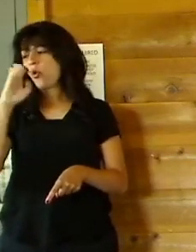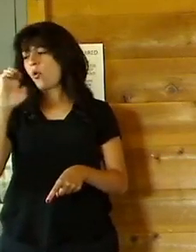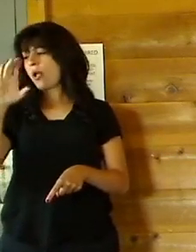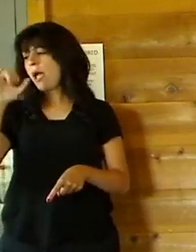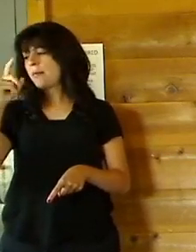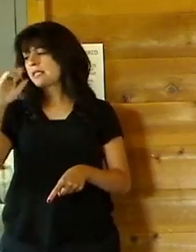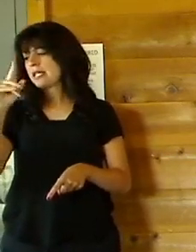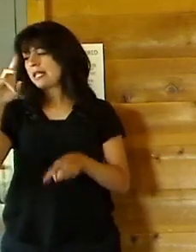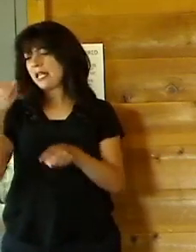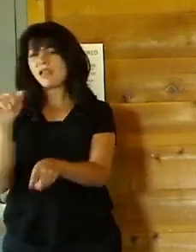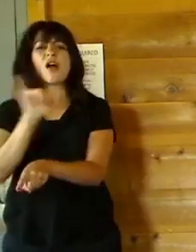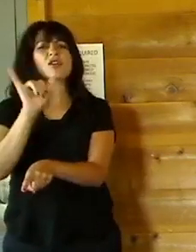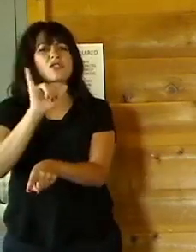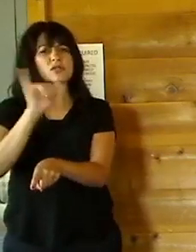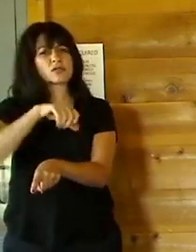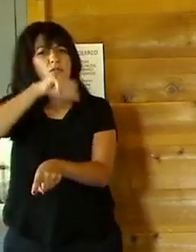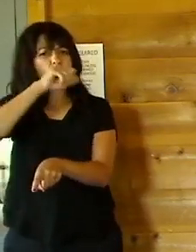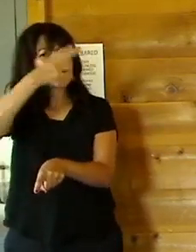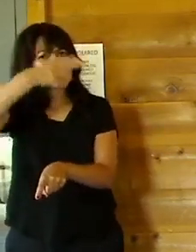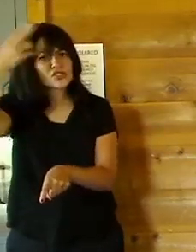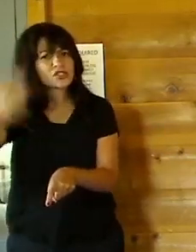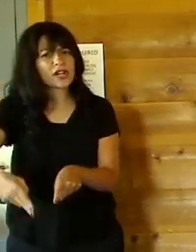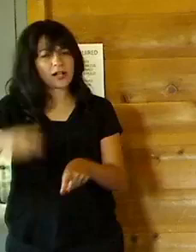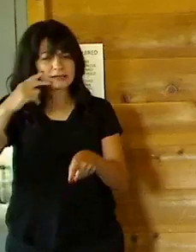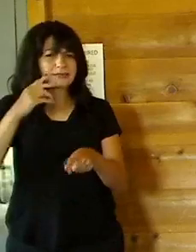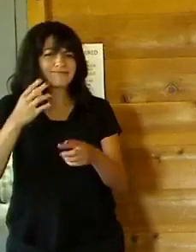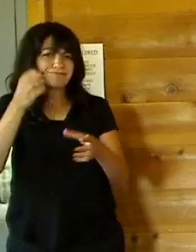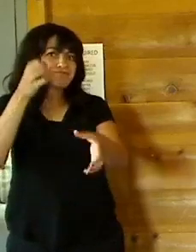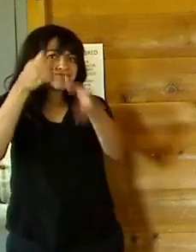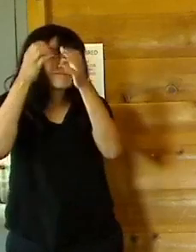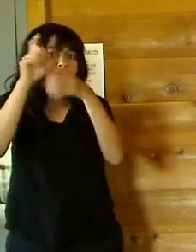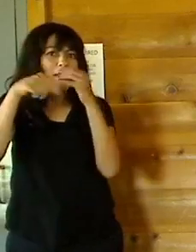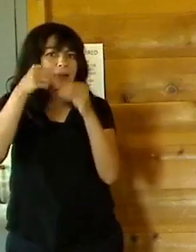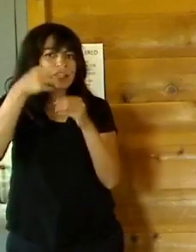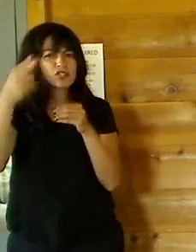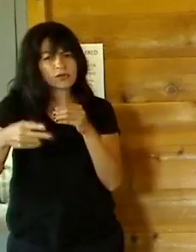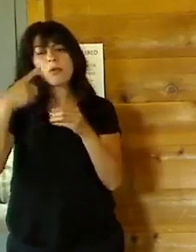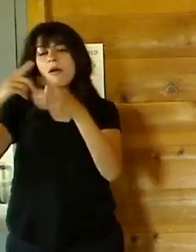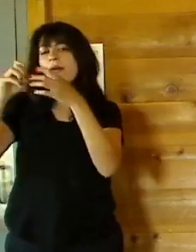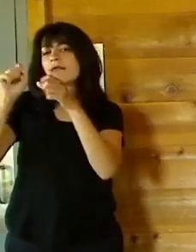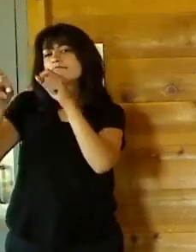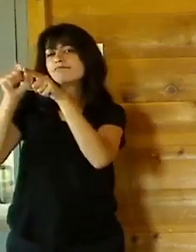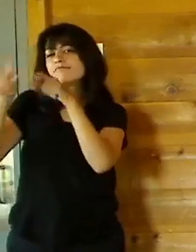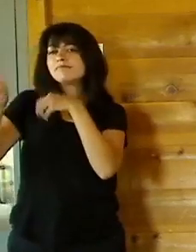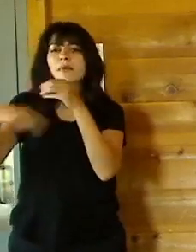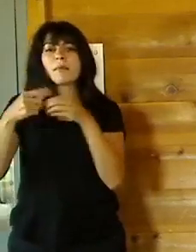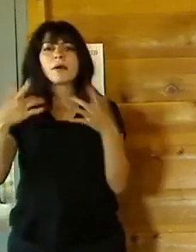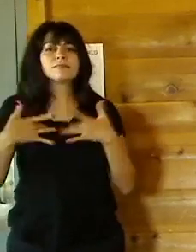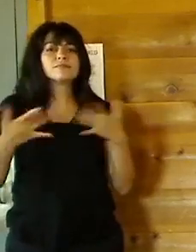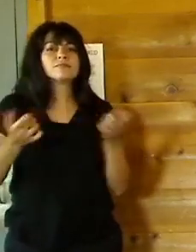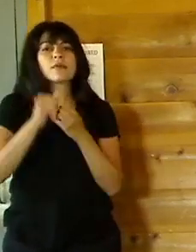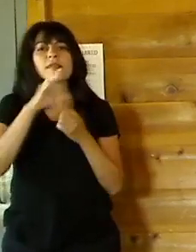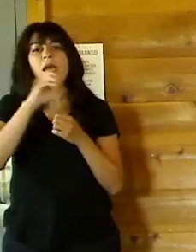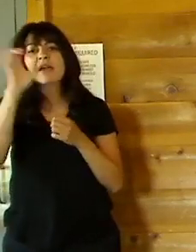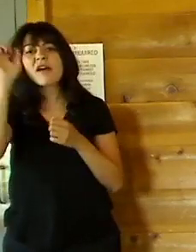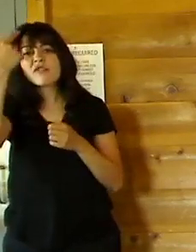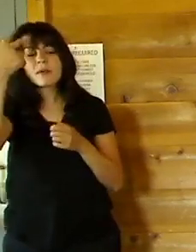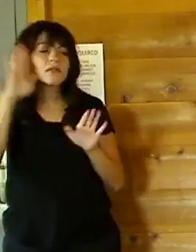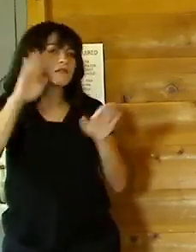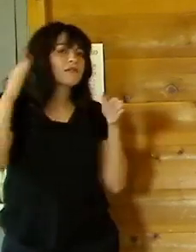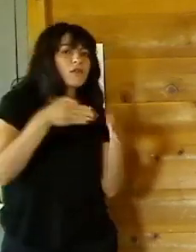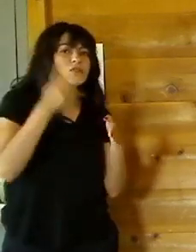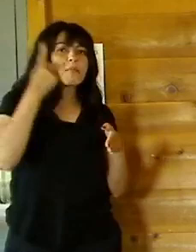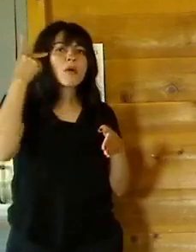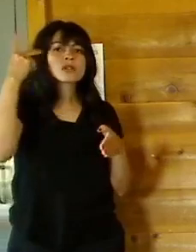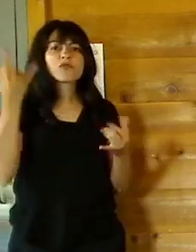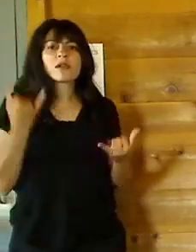a town historian, and we'll have him come in and talk a little bit about what's going on in county government. But let's talk a little bit about park activity.